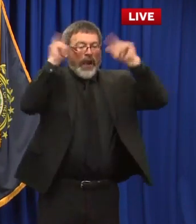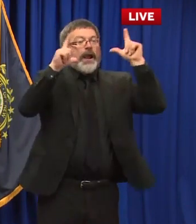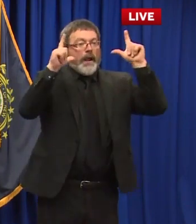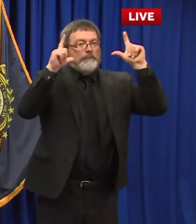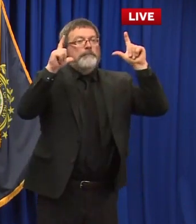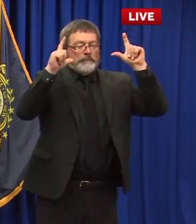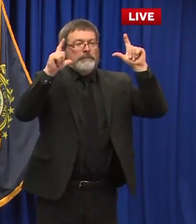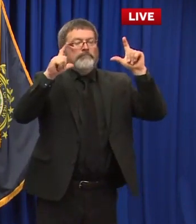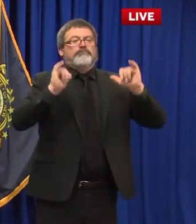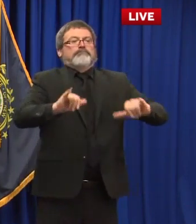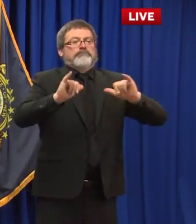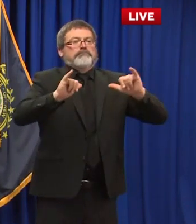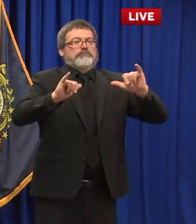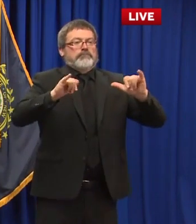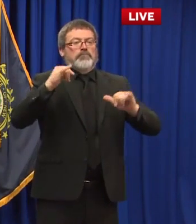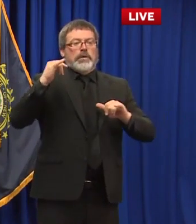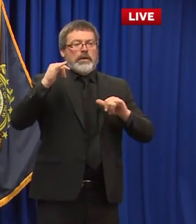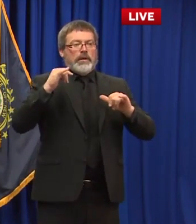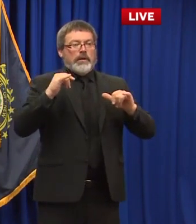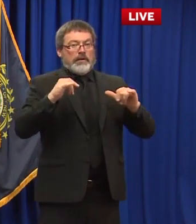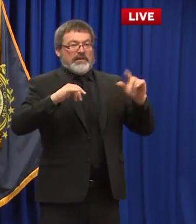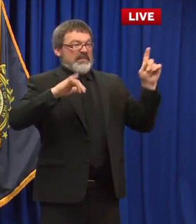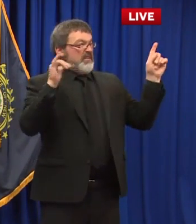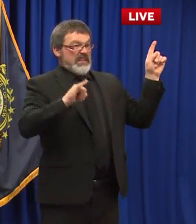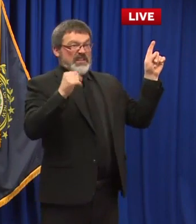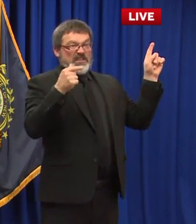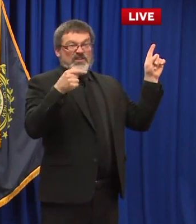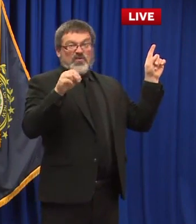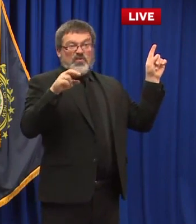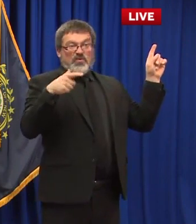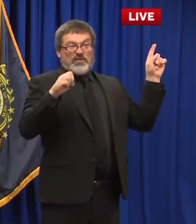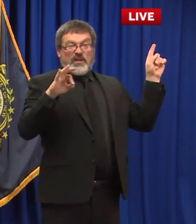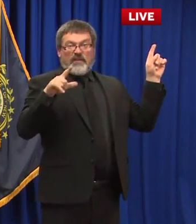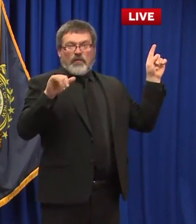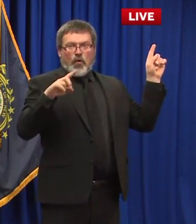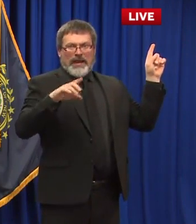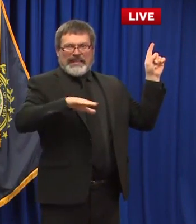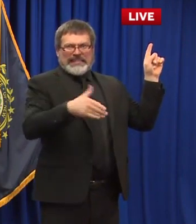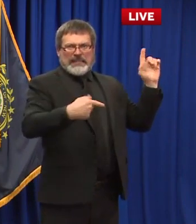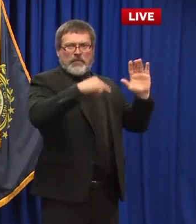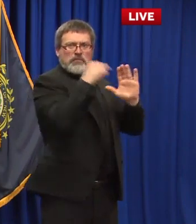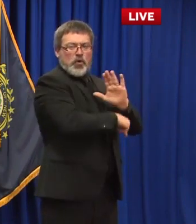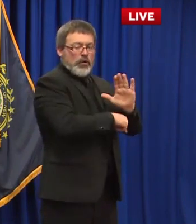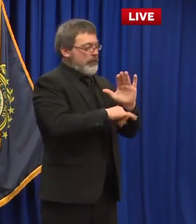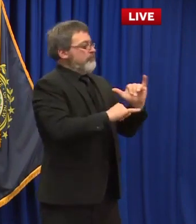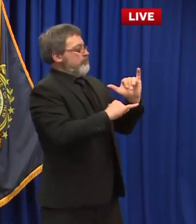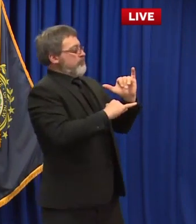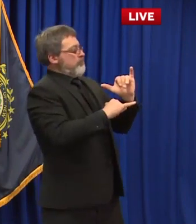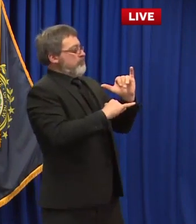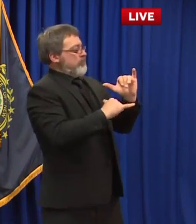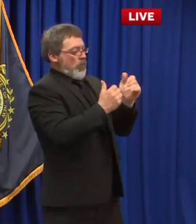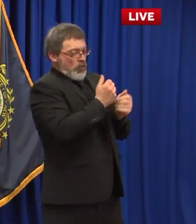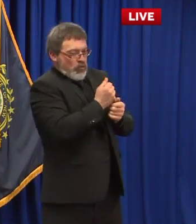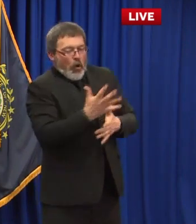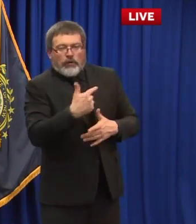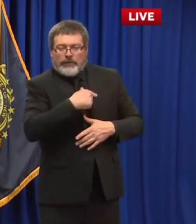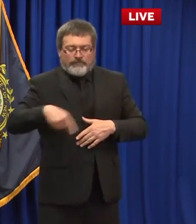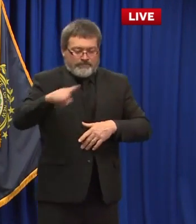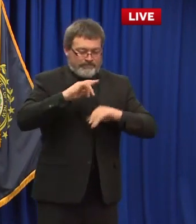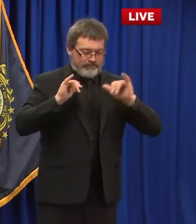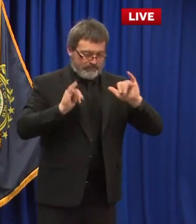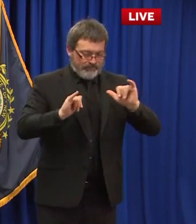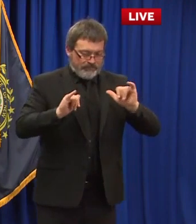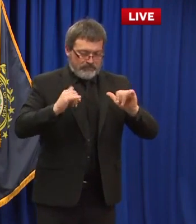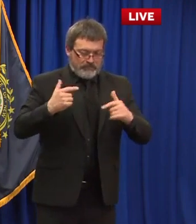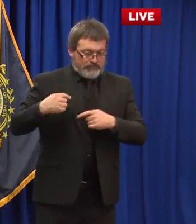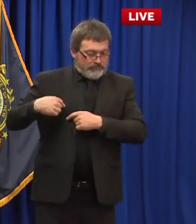to to get us to move forward um but we're taking it very seriously and i think we're making uh we have some plans to make some some great steps so uh it was we had a great